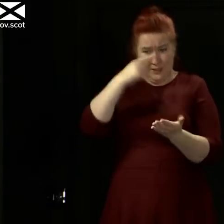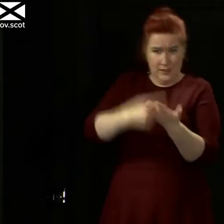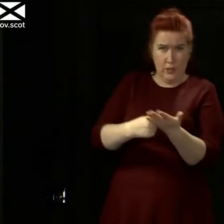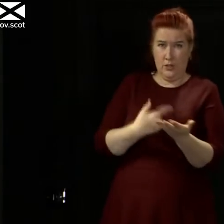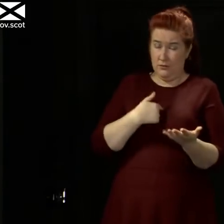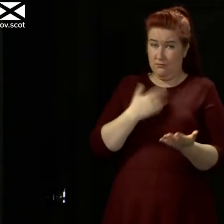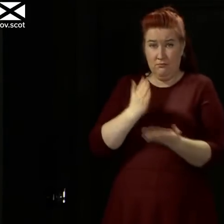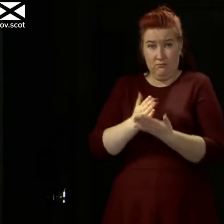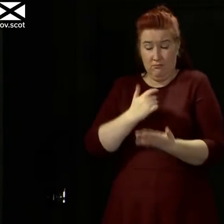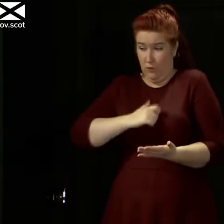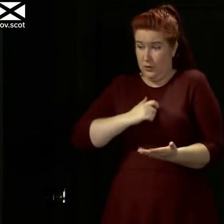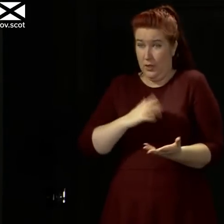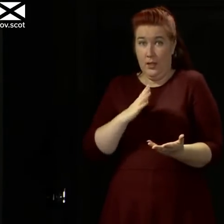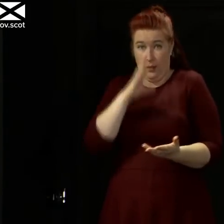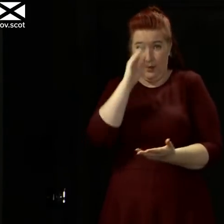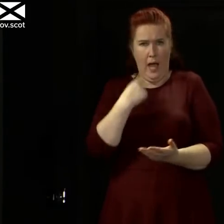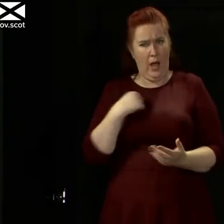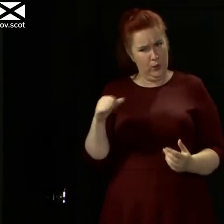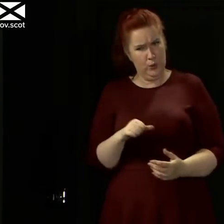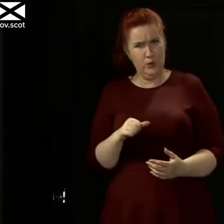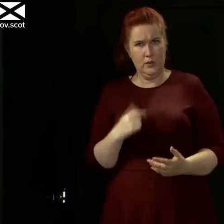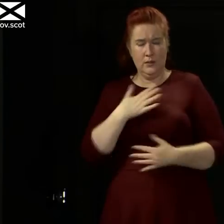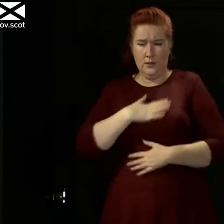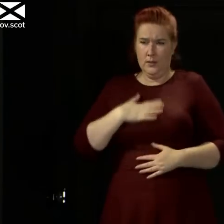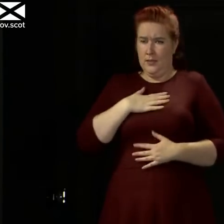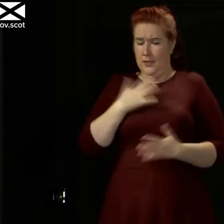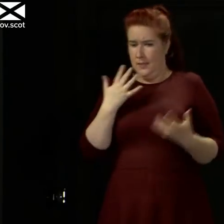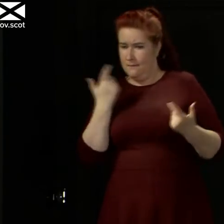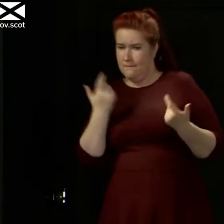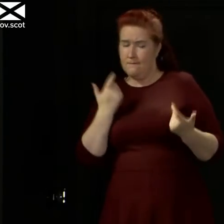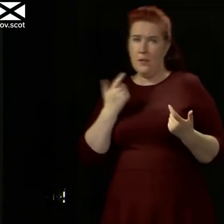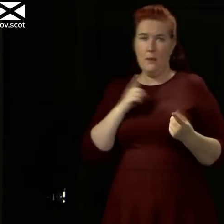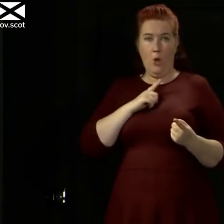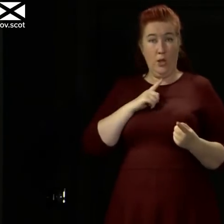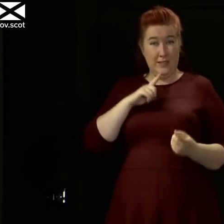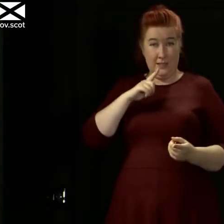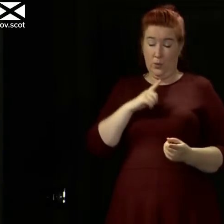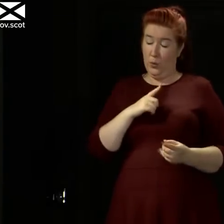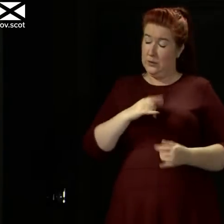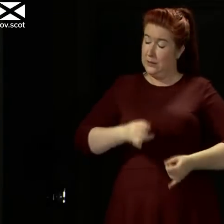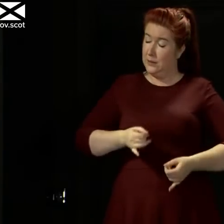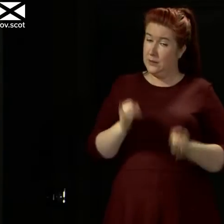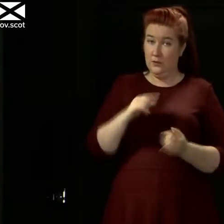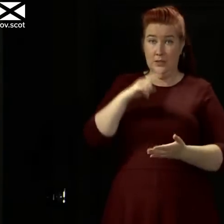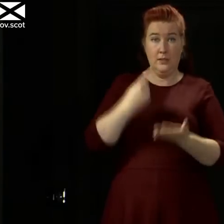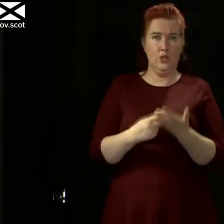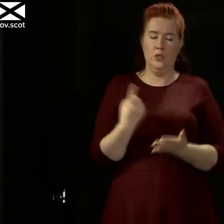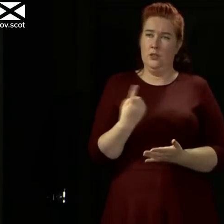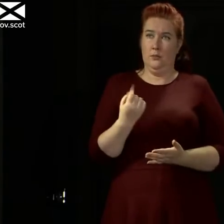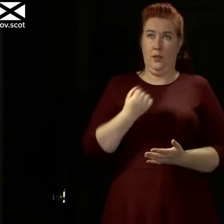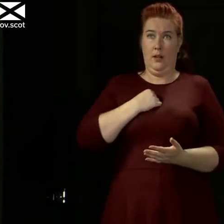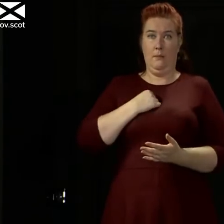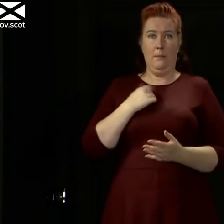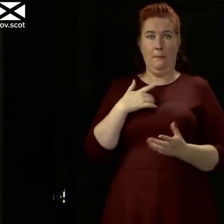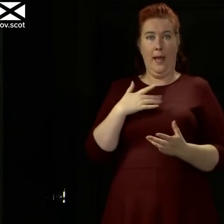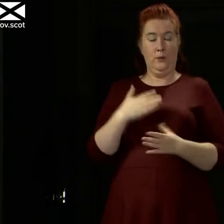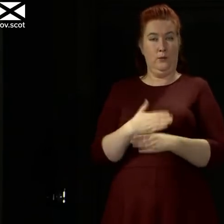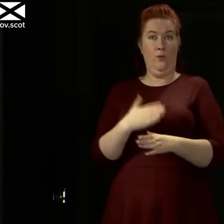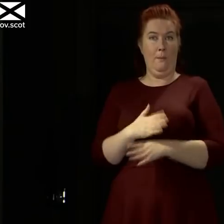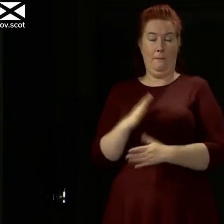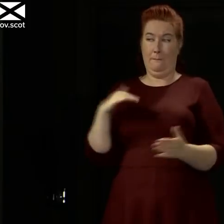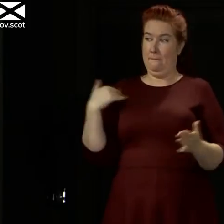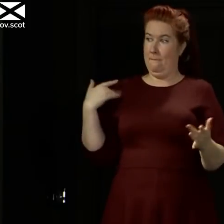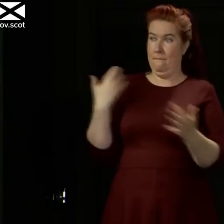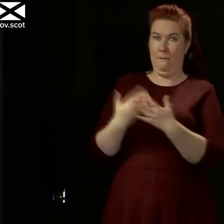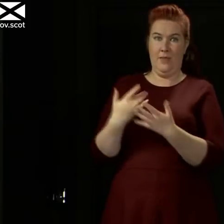these decisions and you should want me to do that because they are some of the most serious decisions anybody in my position has had to take in